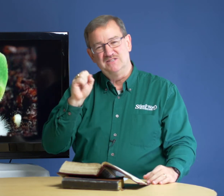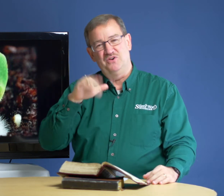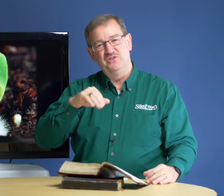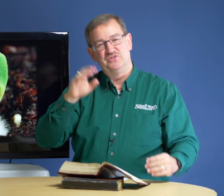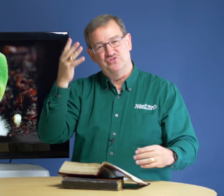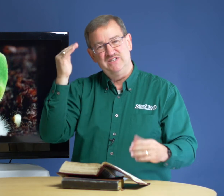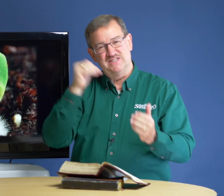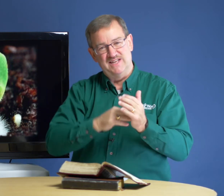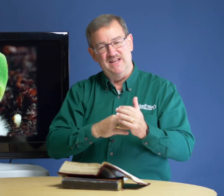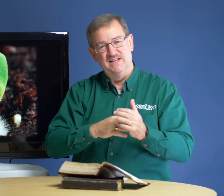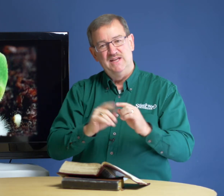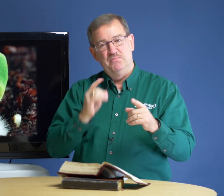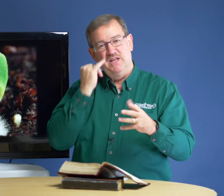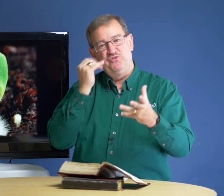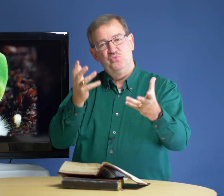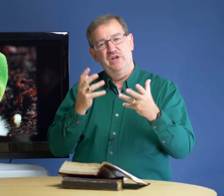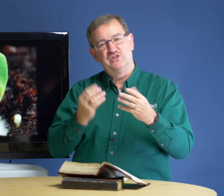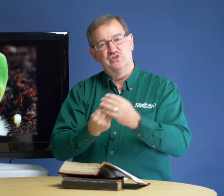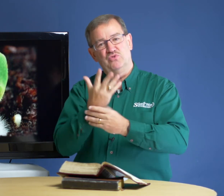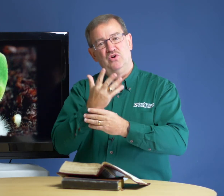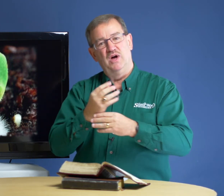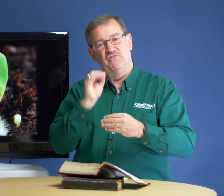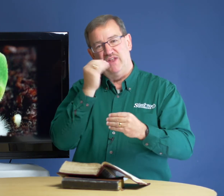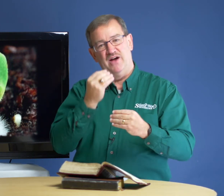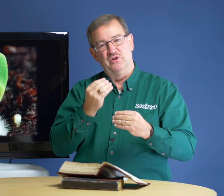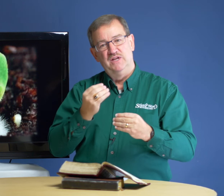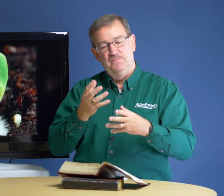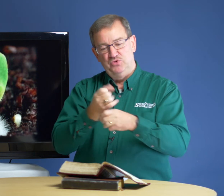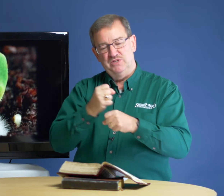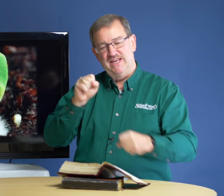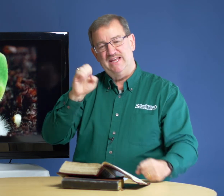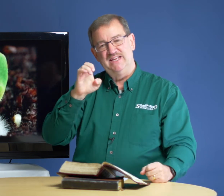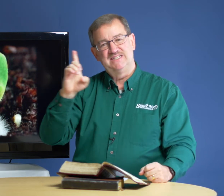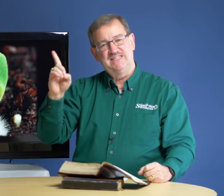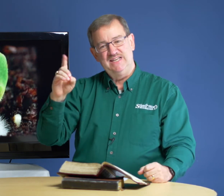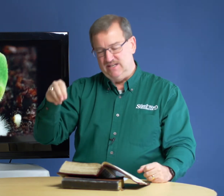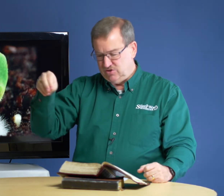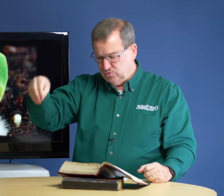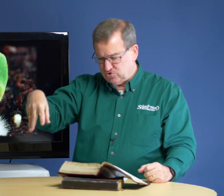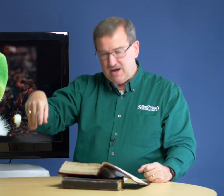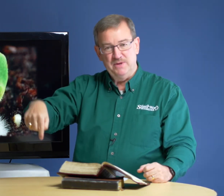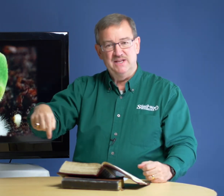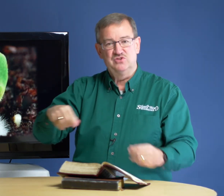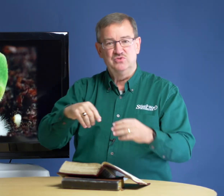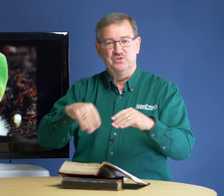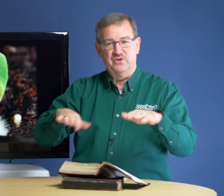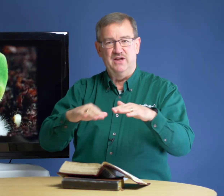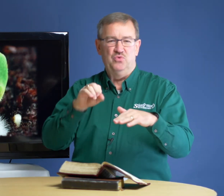on the trees again, but if you wanted to grow a flower, you would take a seed and you would drop it into the ground or